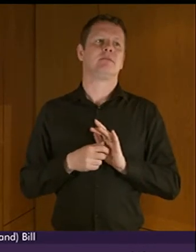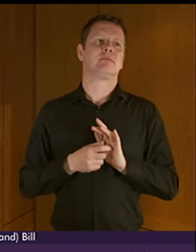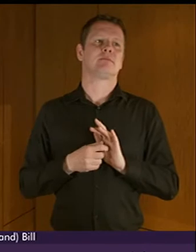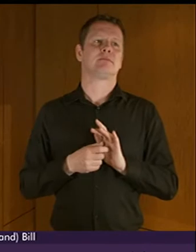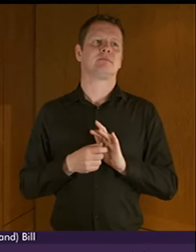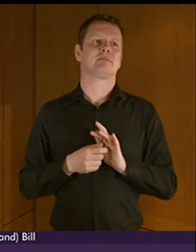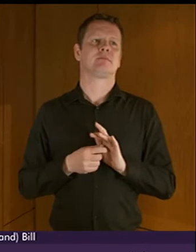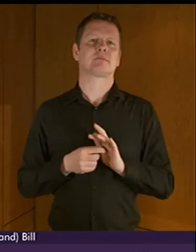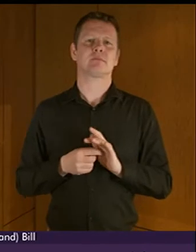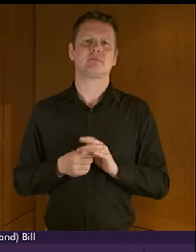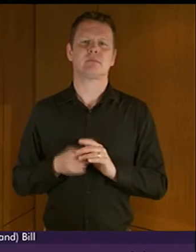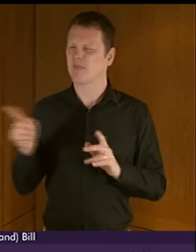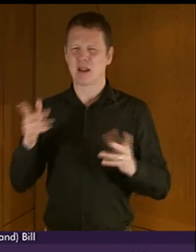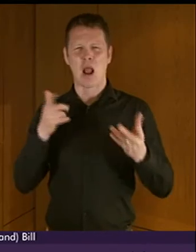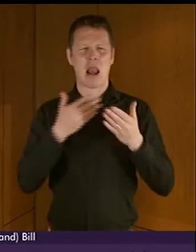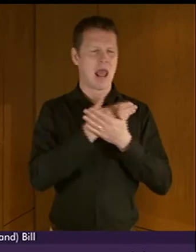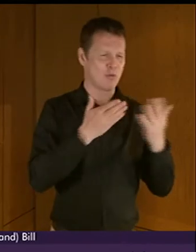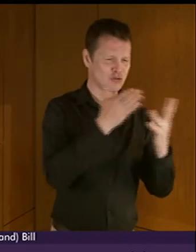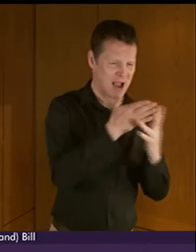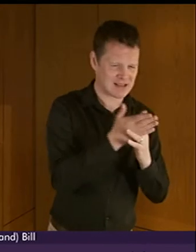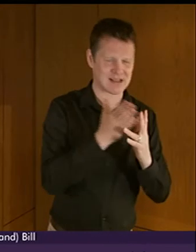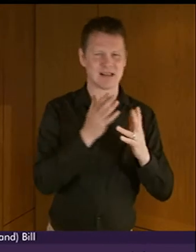language accessing services